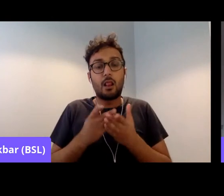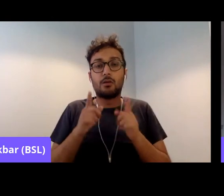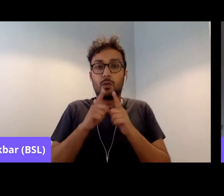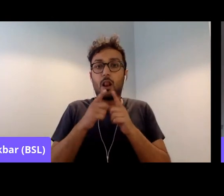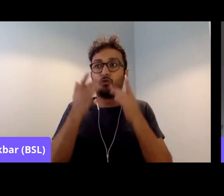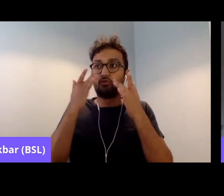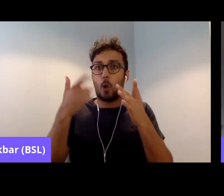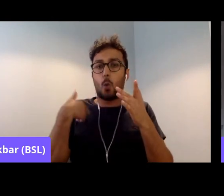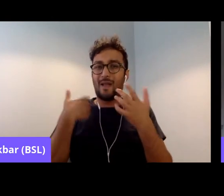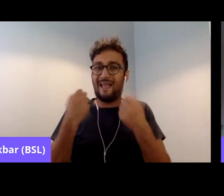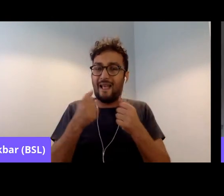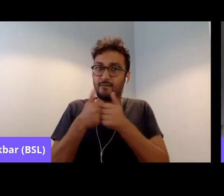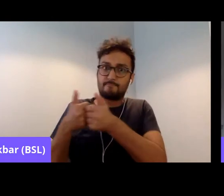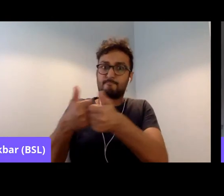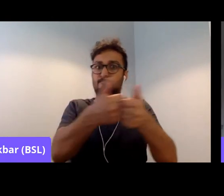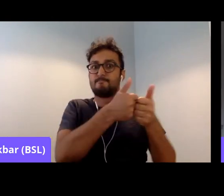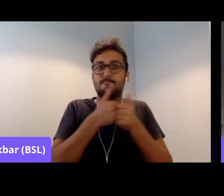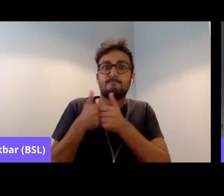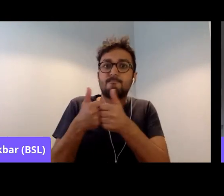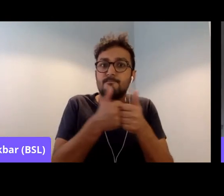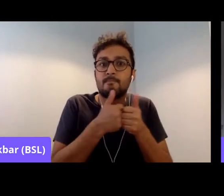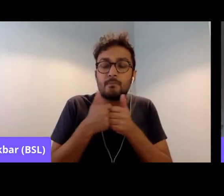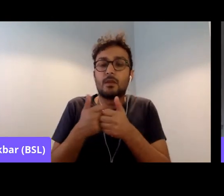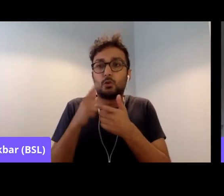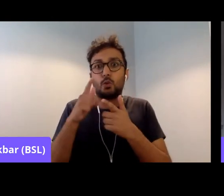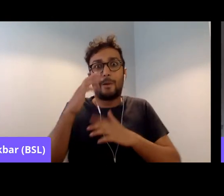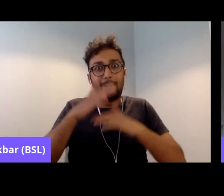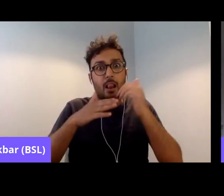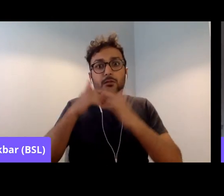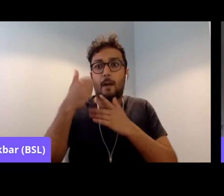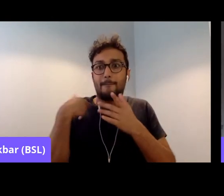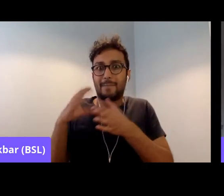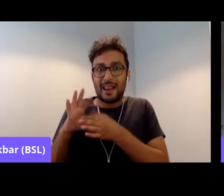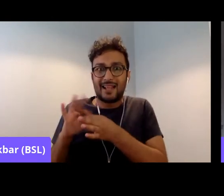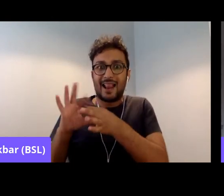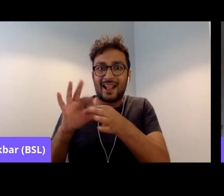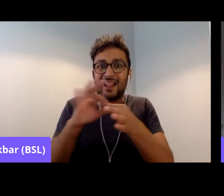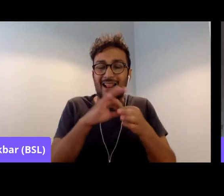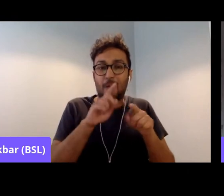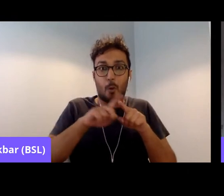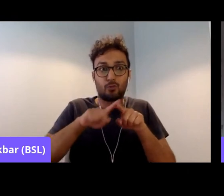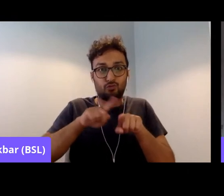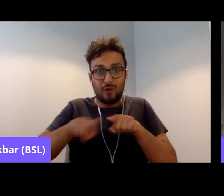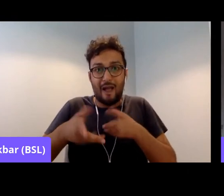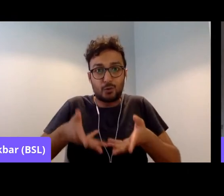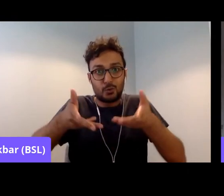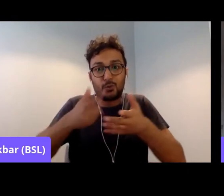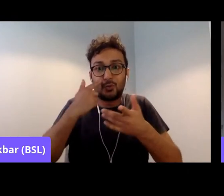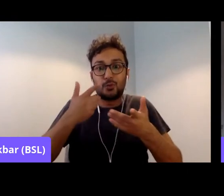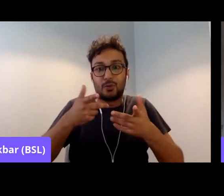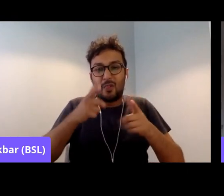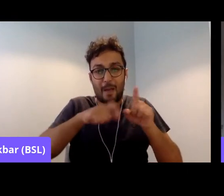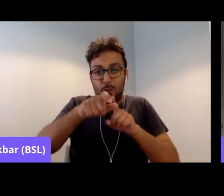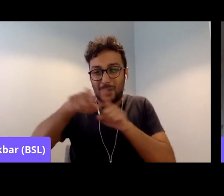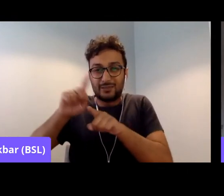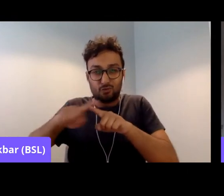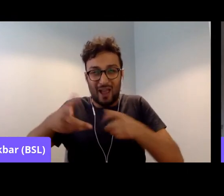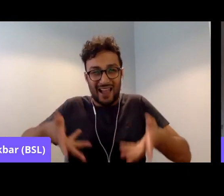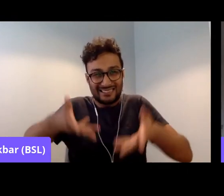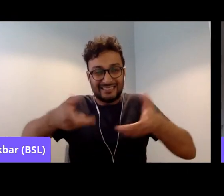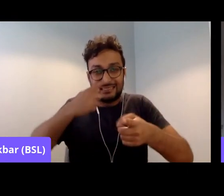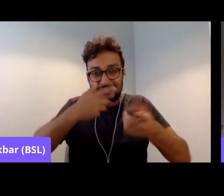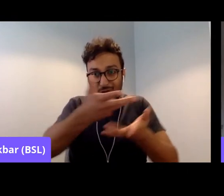solidarity and build our unique links in that way as well. And facilitate discussions amongst those communities too. Because